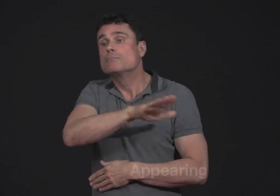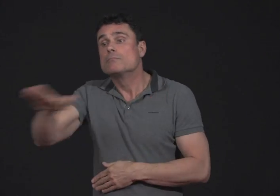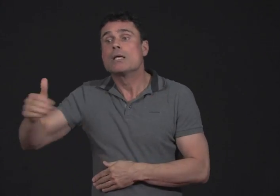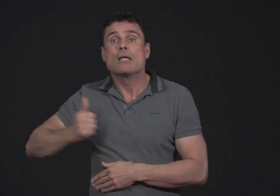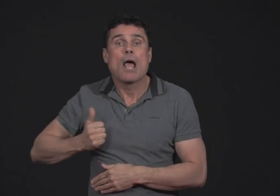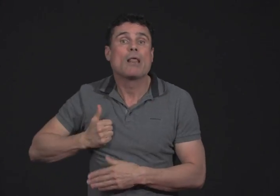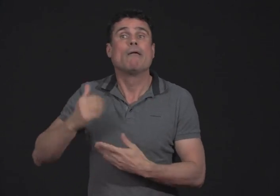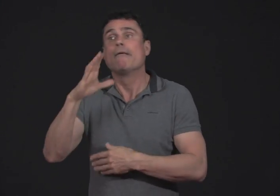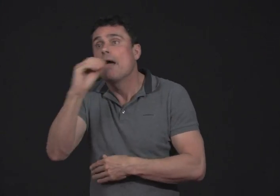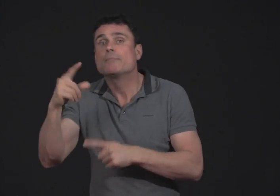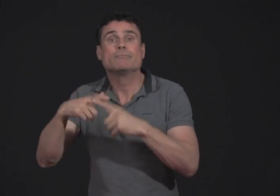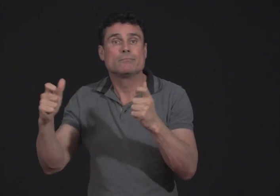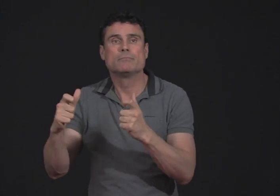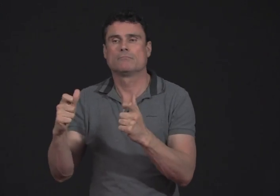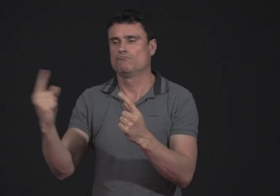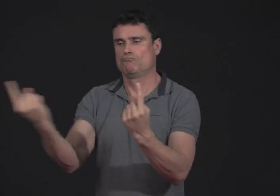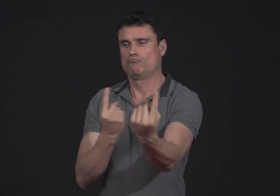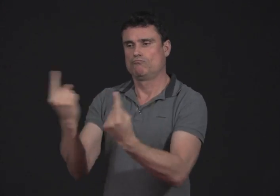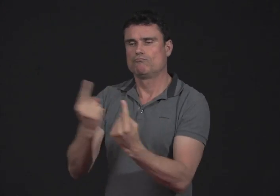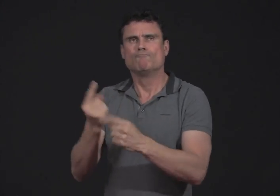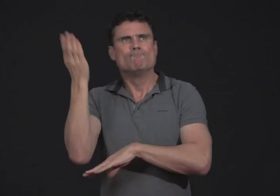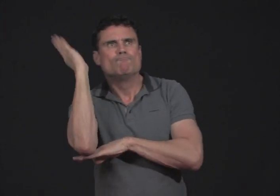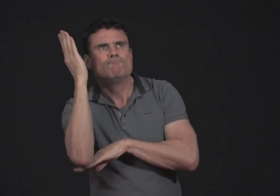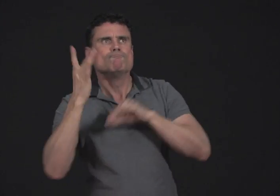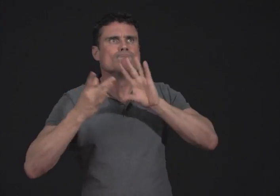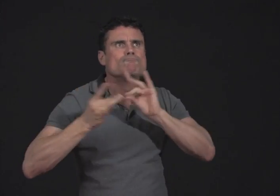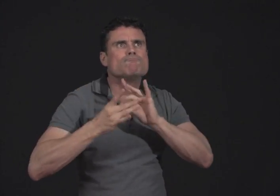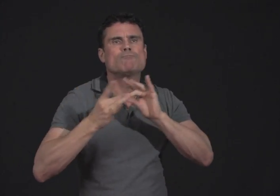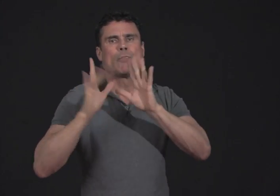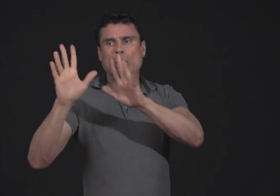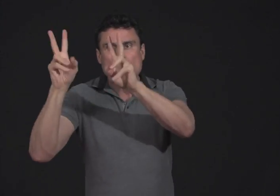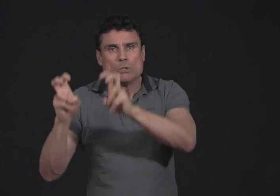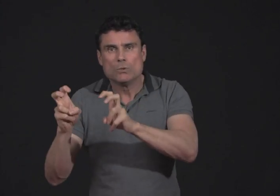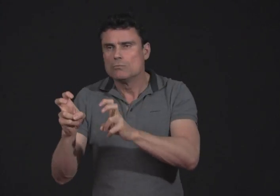where Canadian citizens can come in and address their issues.